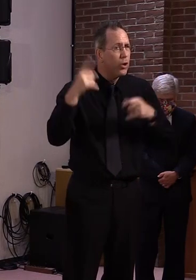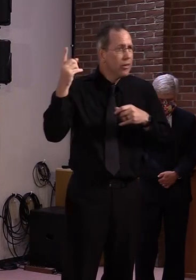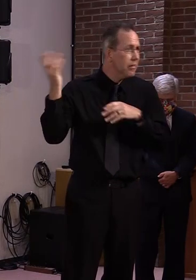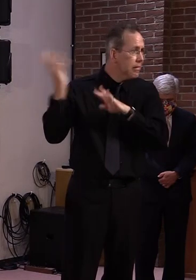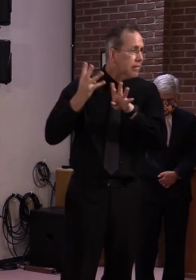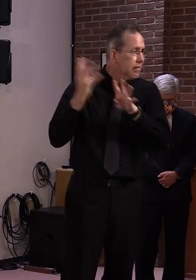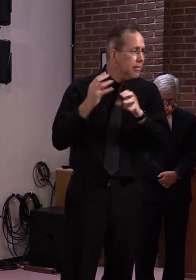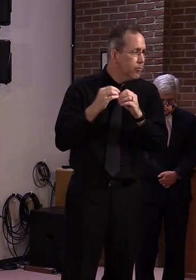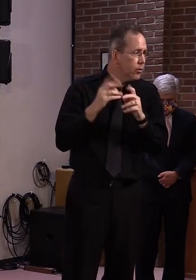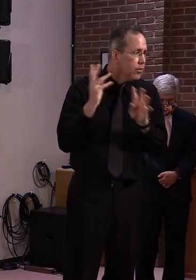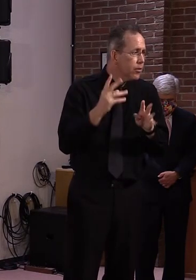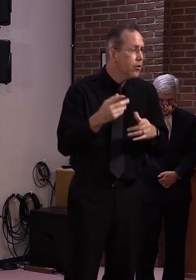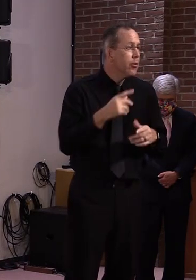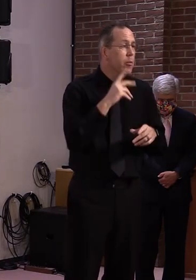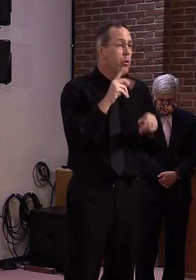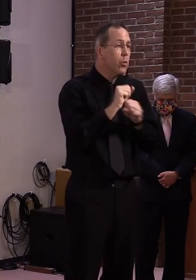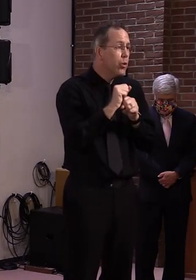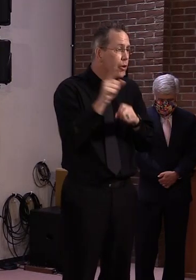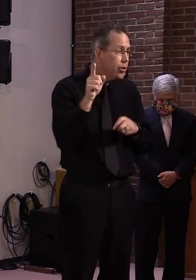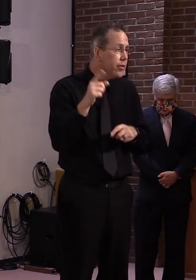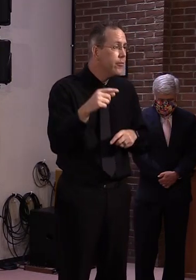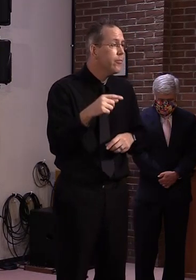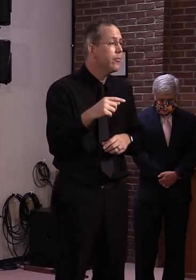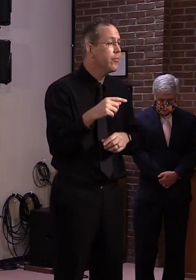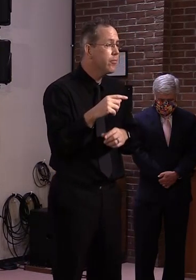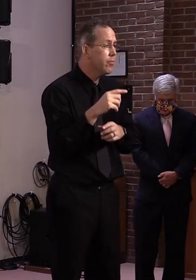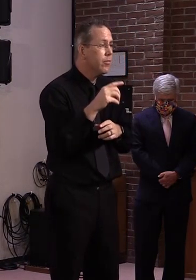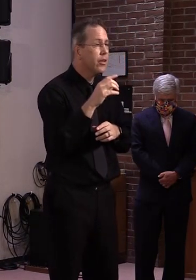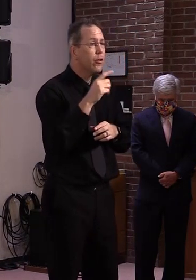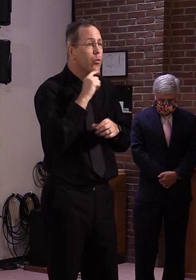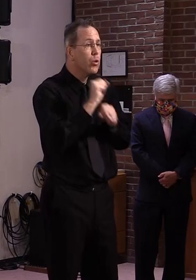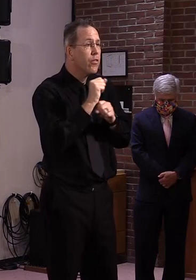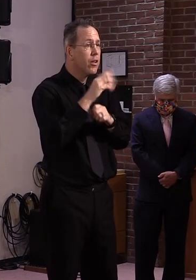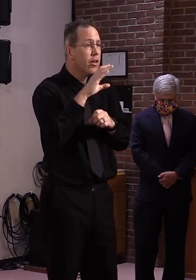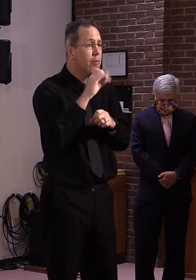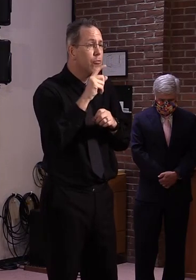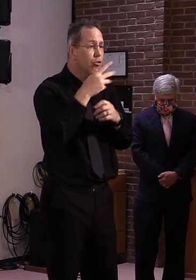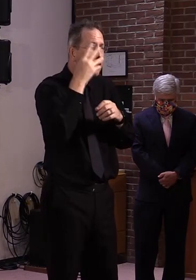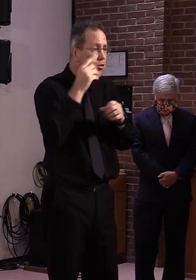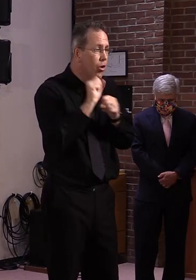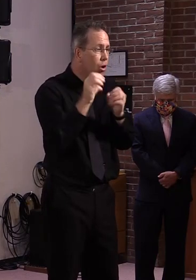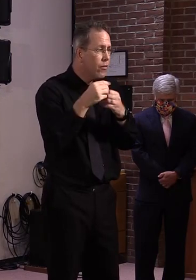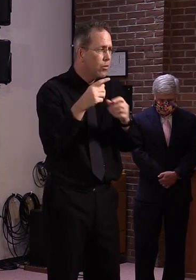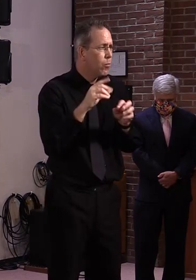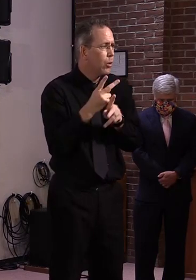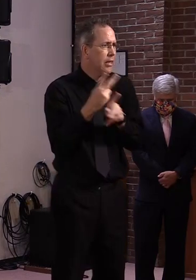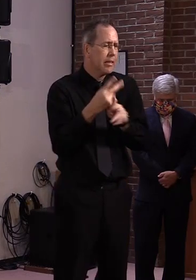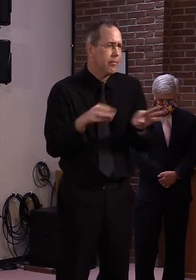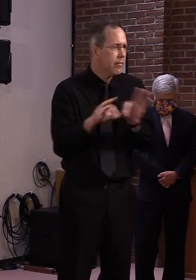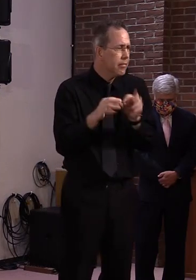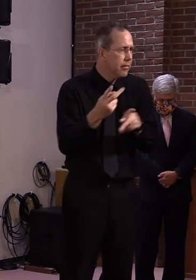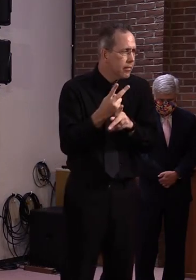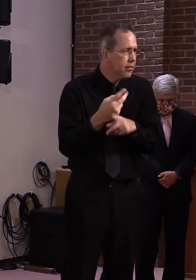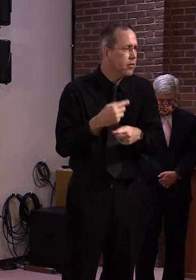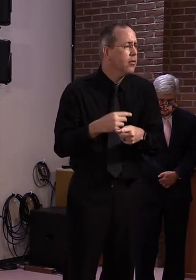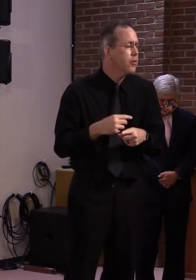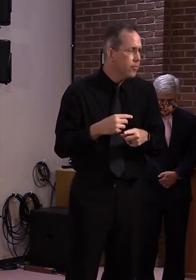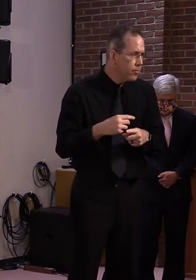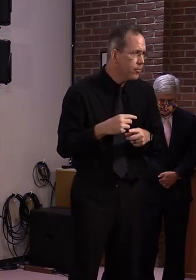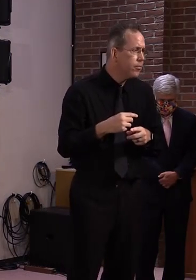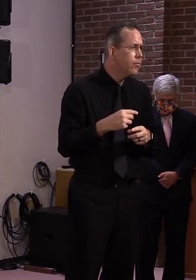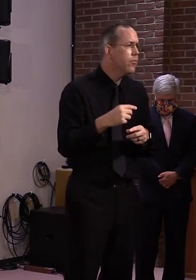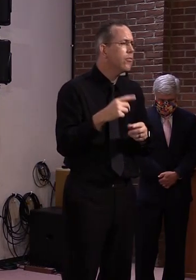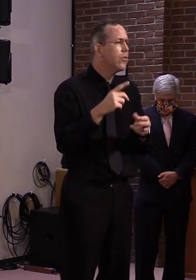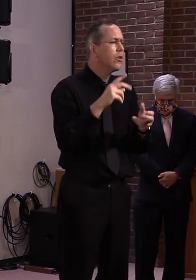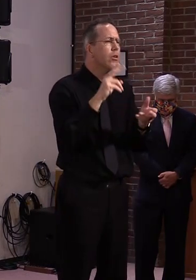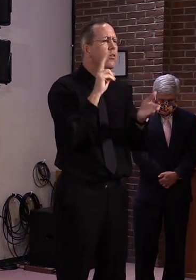to work. So we'll do whatever we can to assist them, as Secretary Curley had talked about earlier. I think it